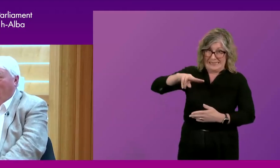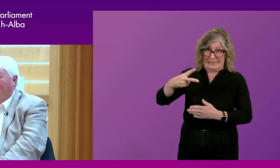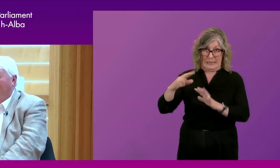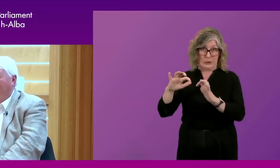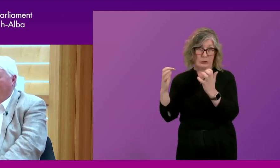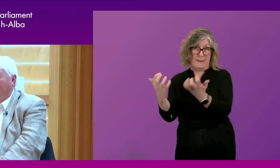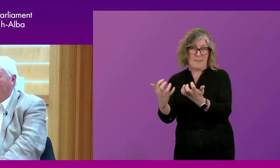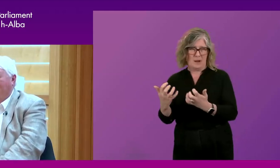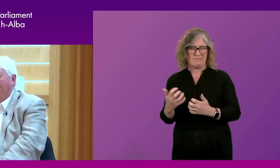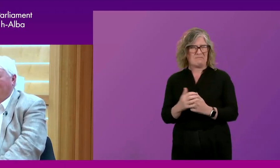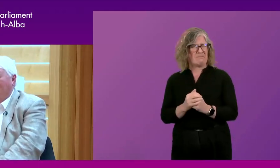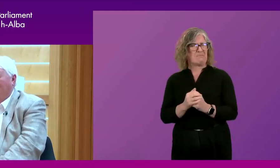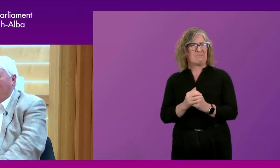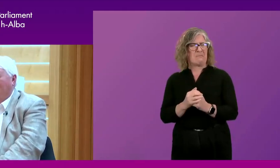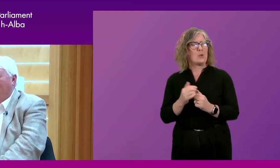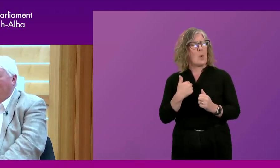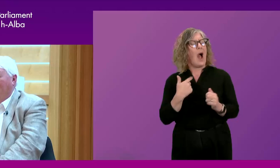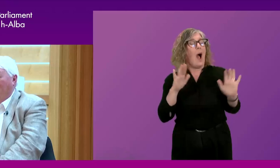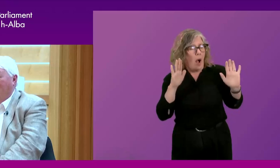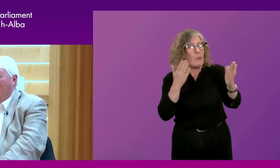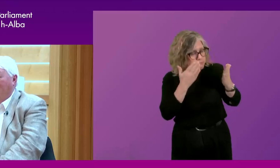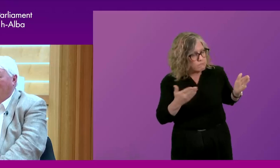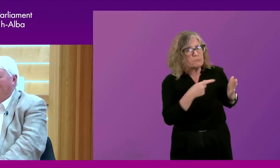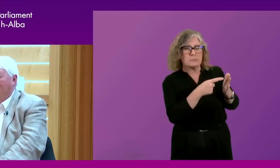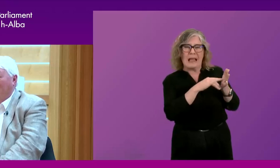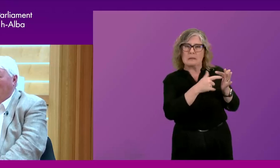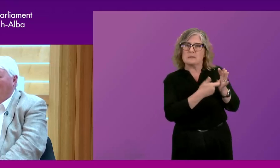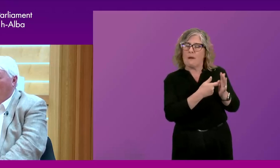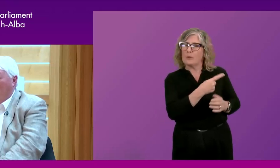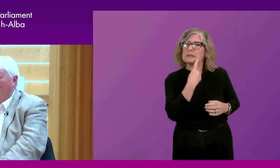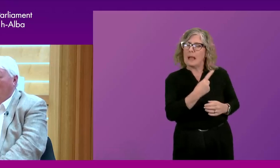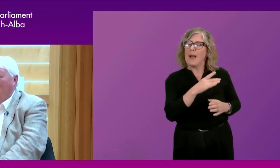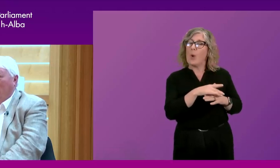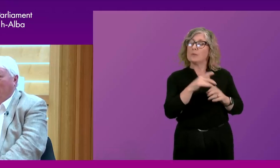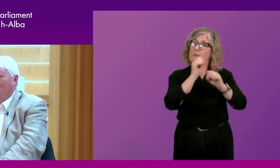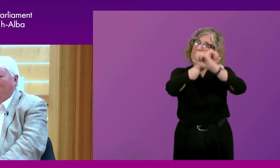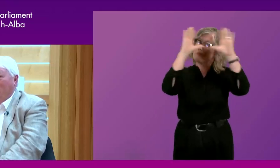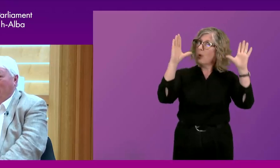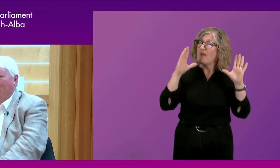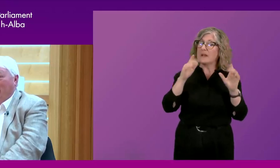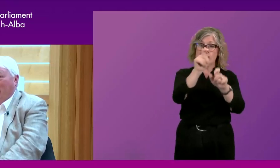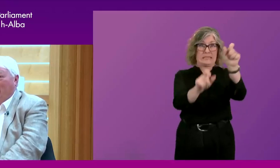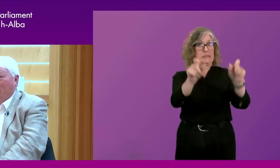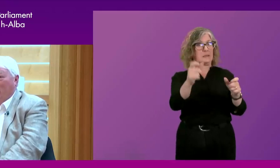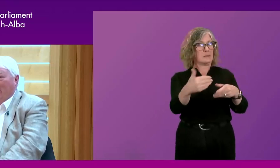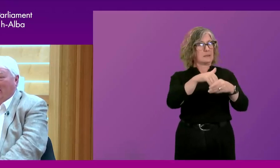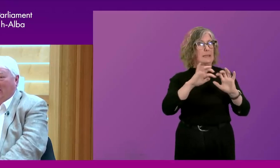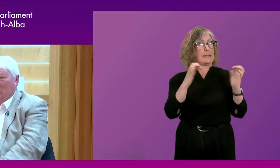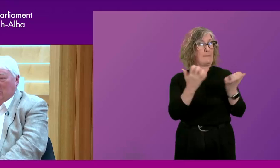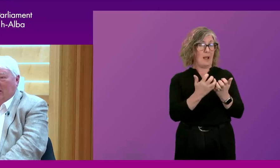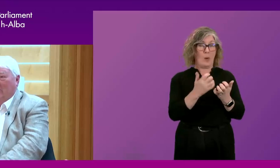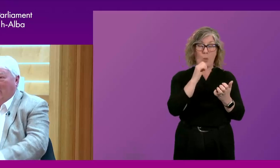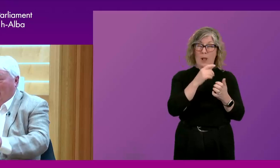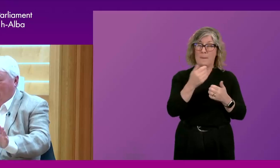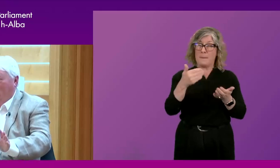I yield to Esther on the concept of a citizens assembly. I'm not sure that would be anything other than a bureaucratic